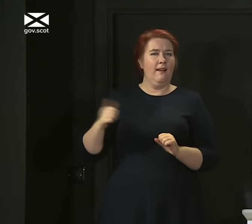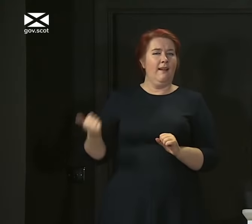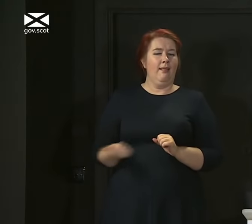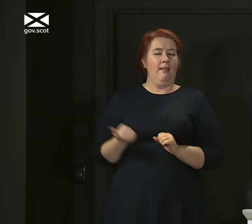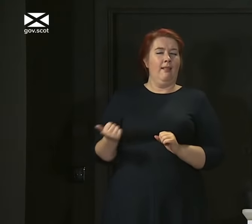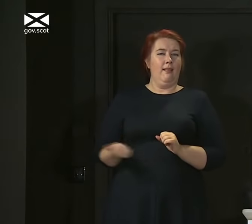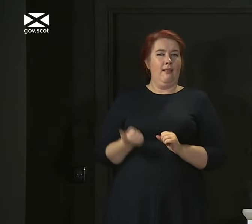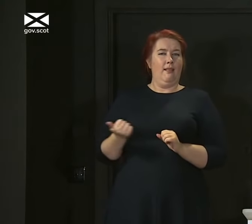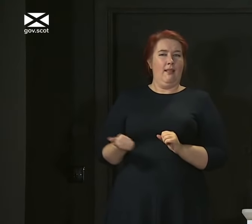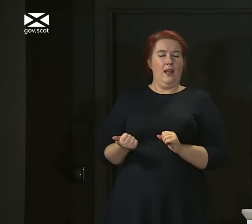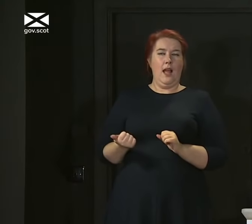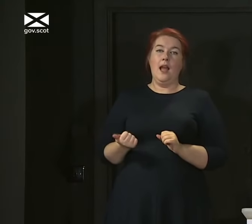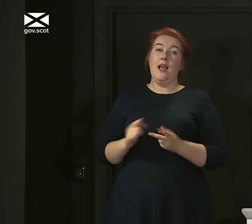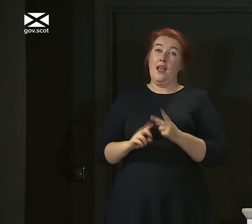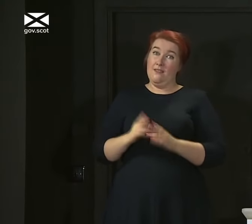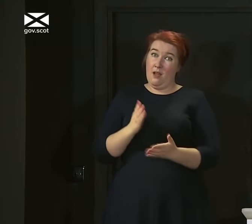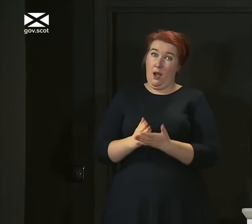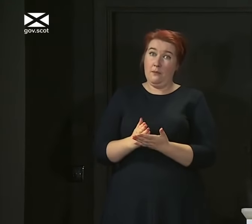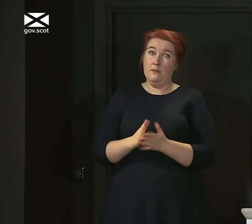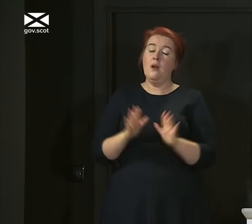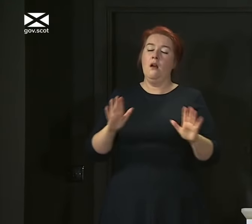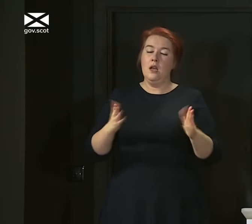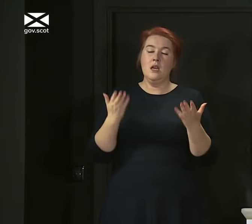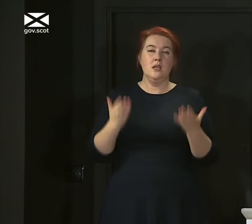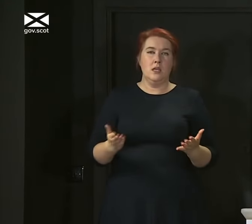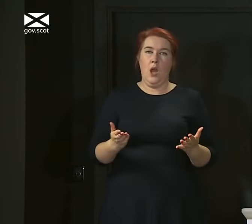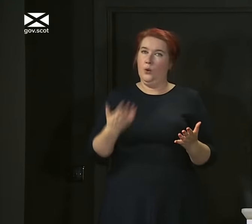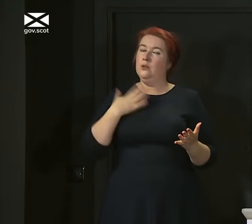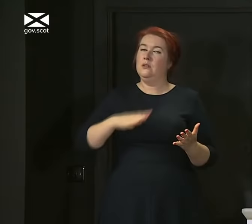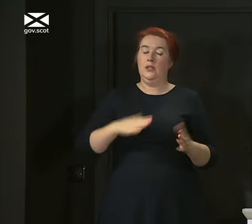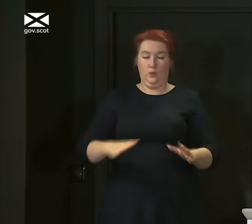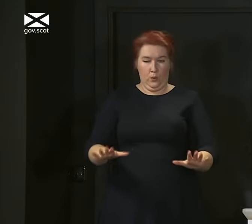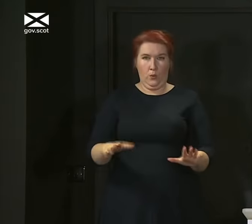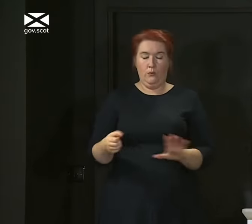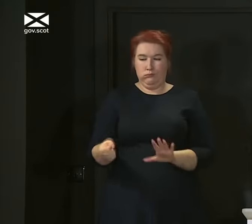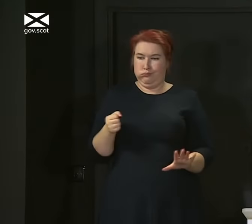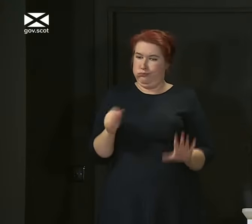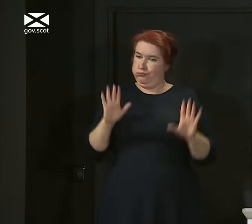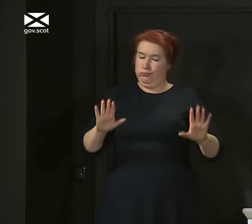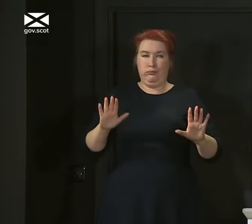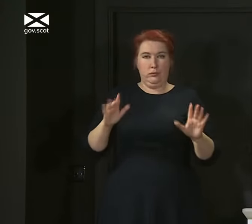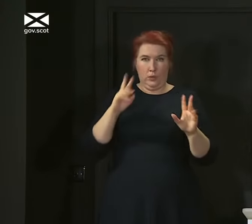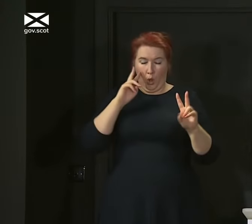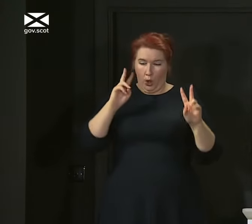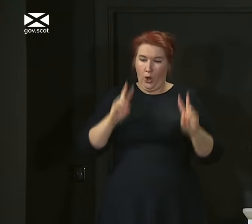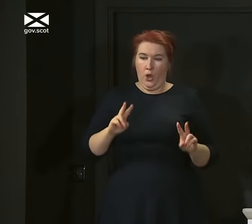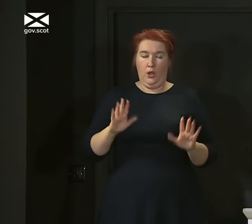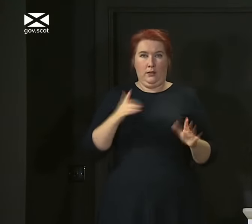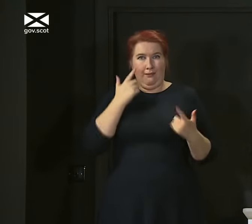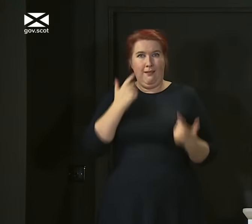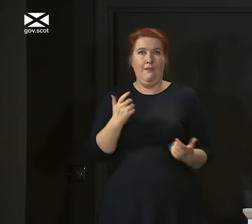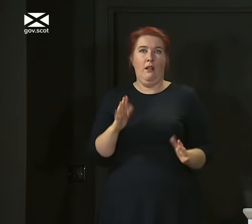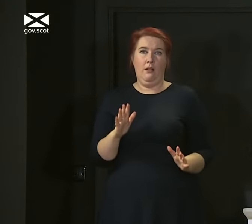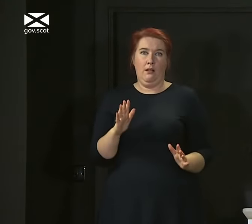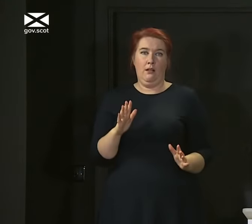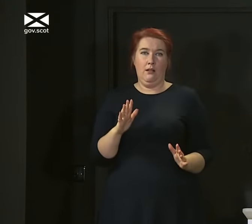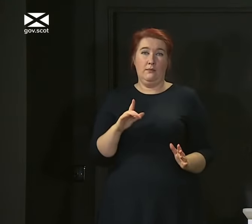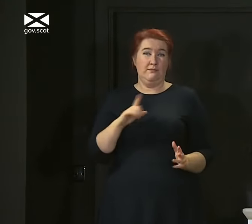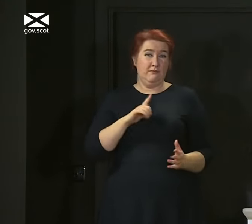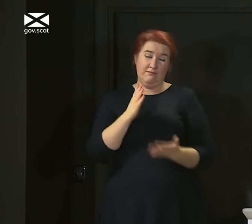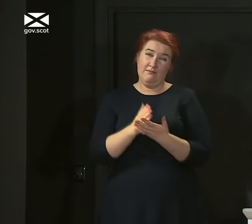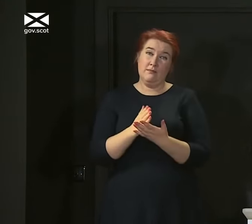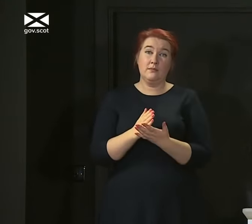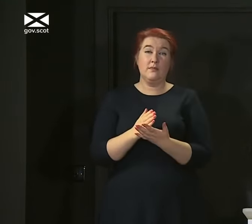in the last few days? If that's the case, then this is a moment for all of us to tighten up. Because the fact is this, every single